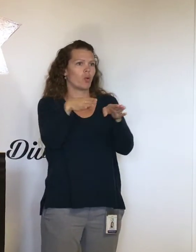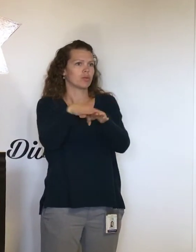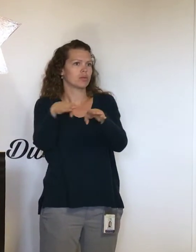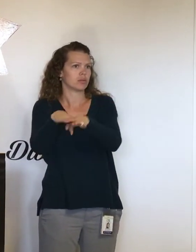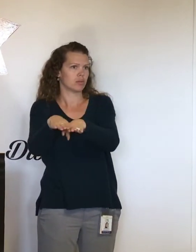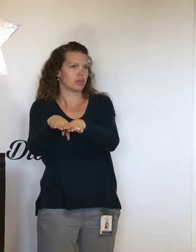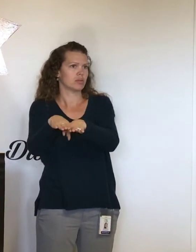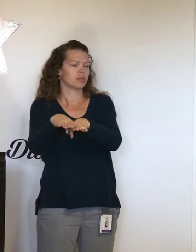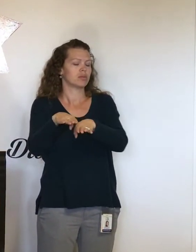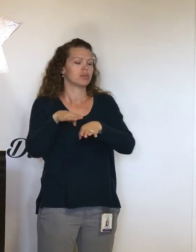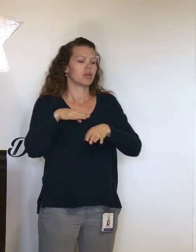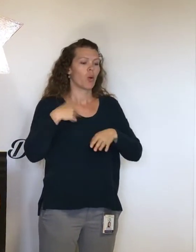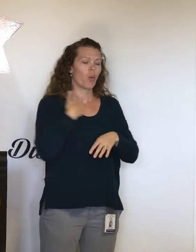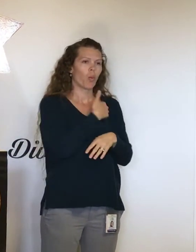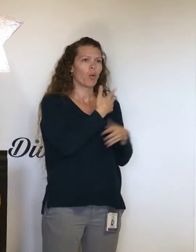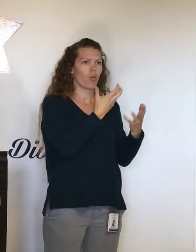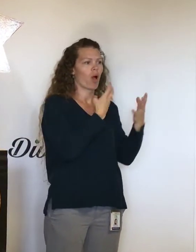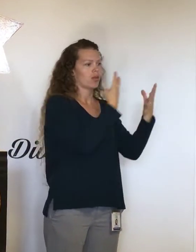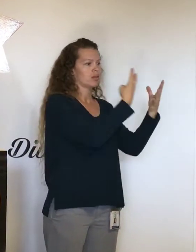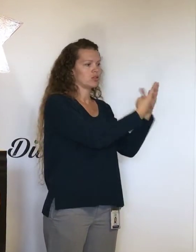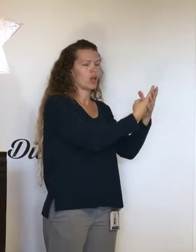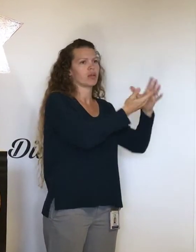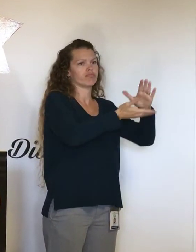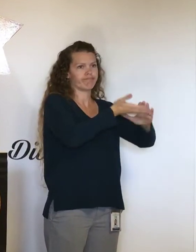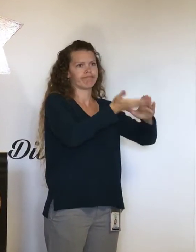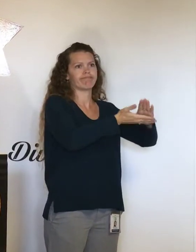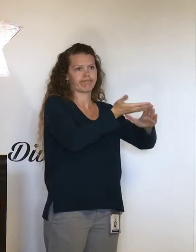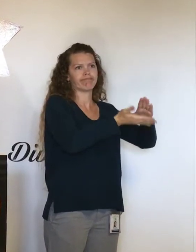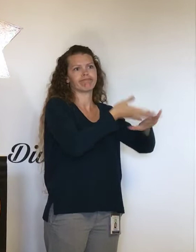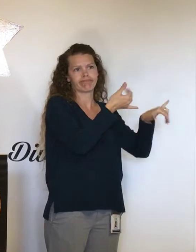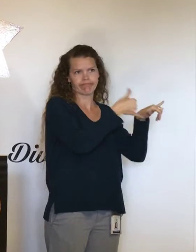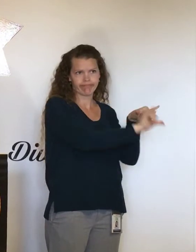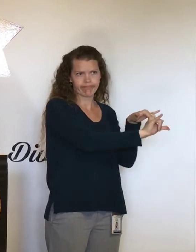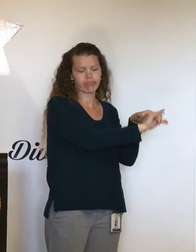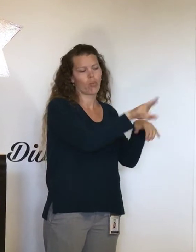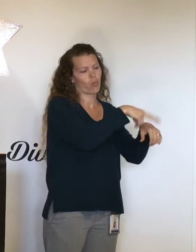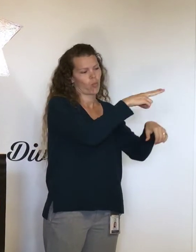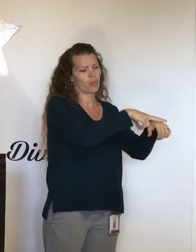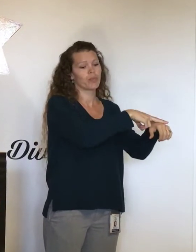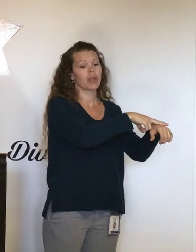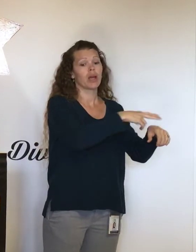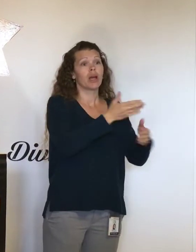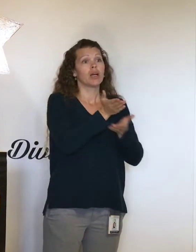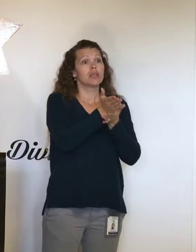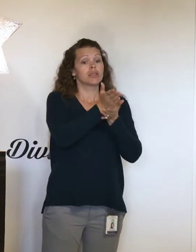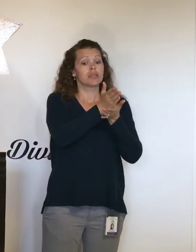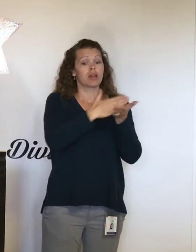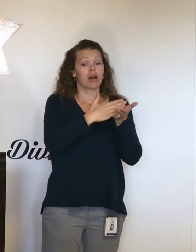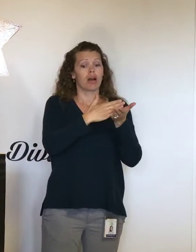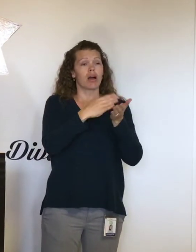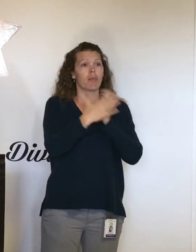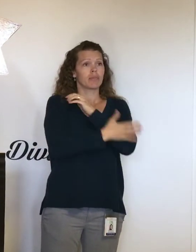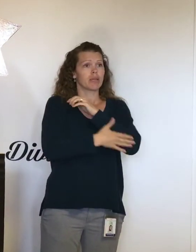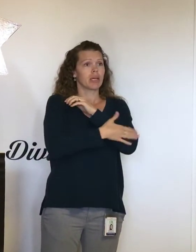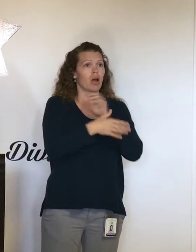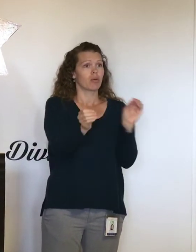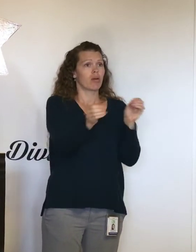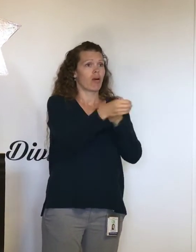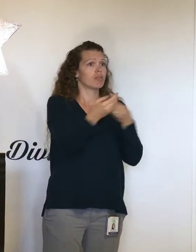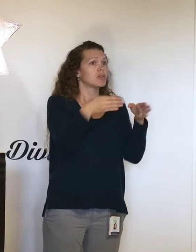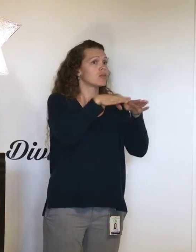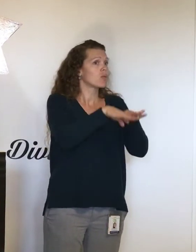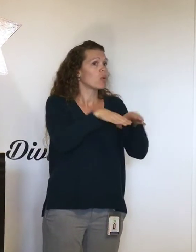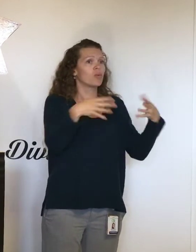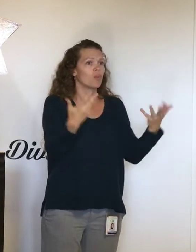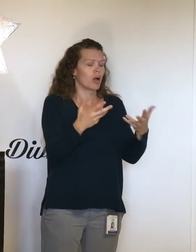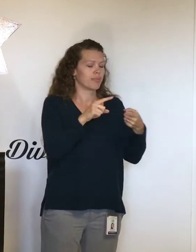jail as operational as we can. Some of the county offices that are closed are all county libraries,